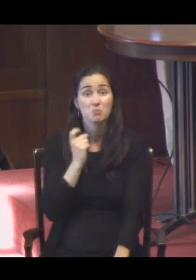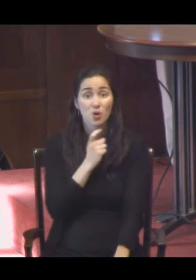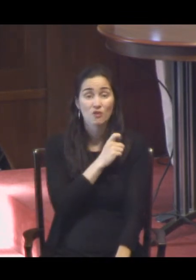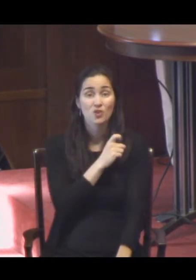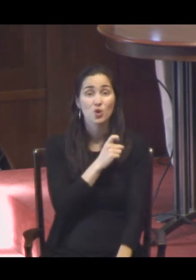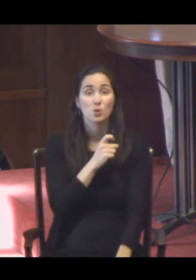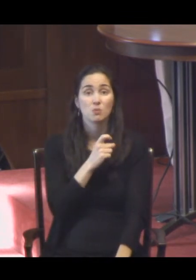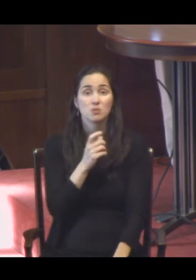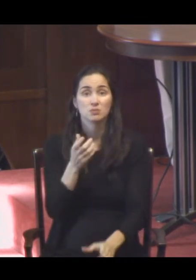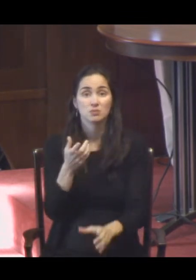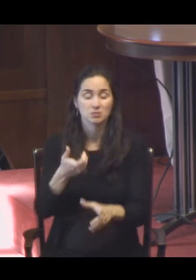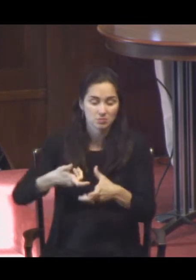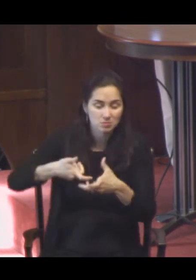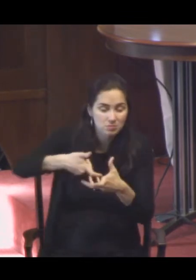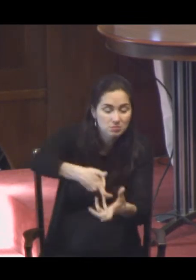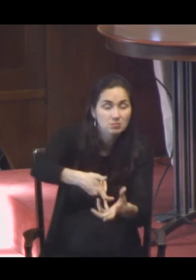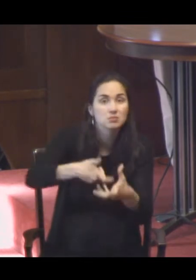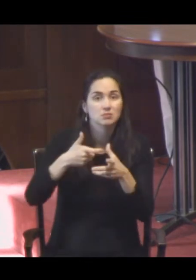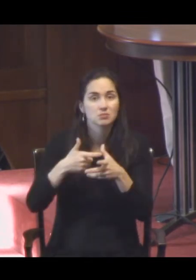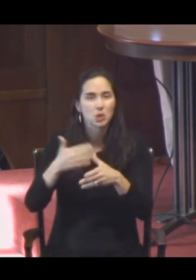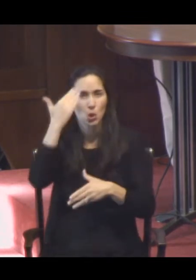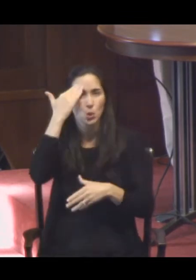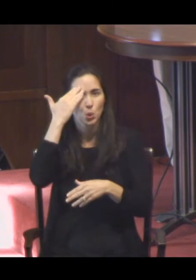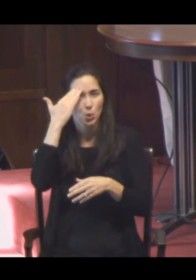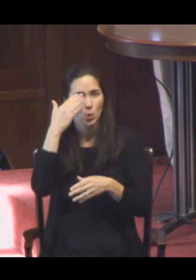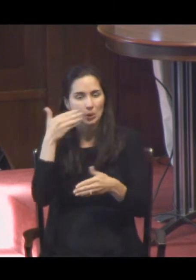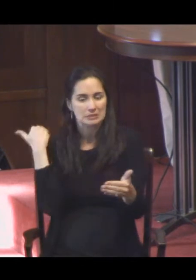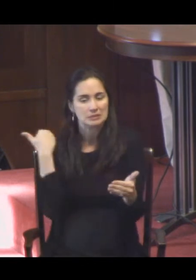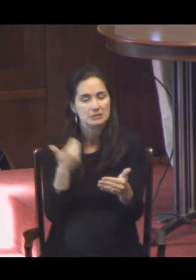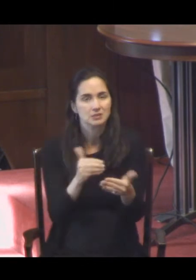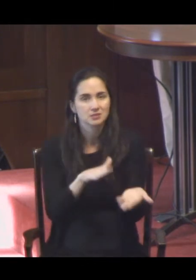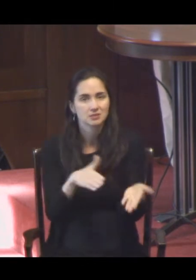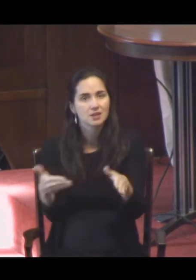intuitively that he wasn't going to be there. That at some point he was going to be taken.